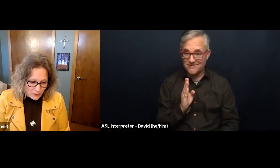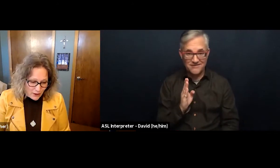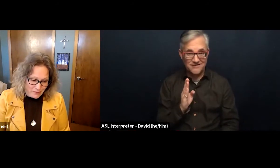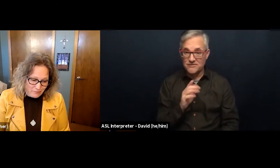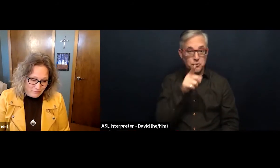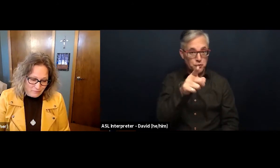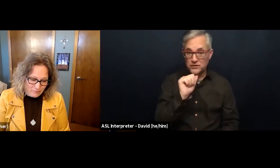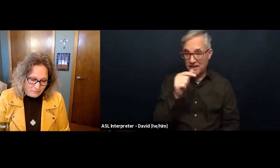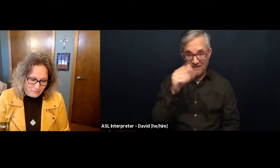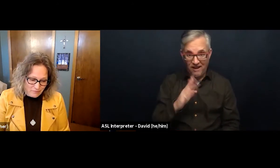God.